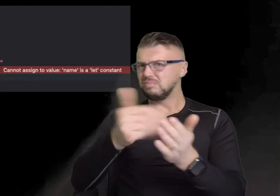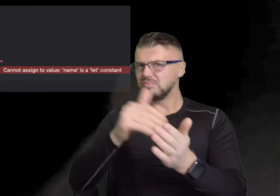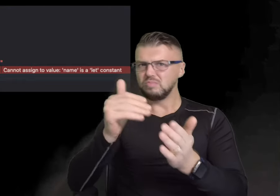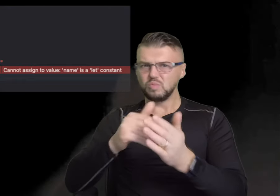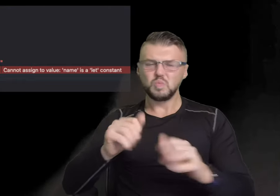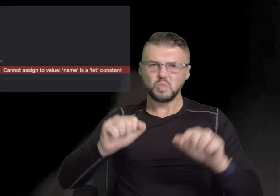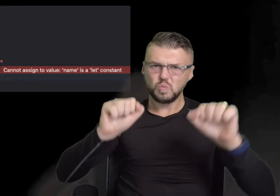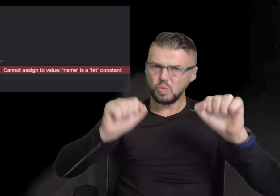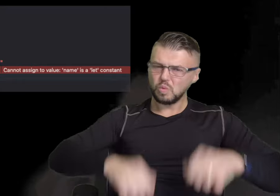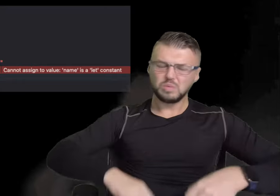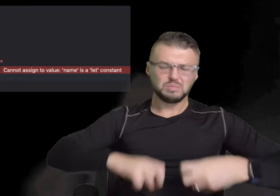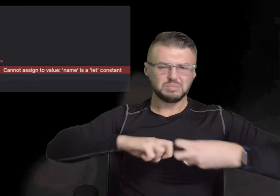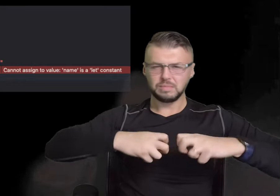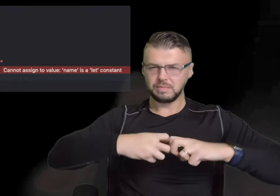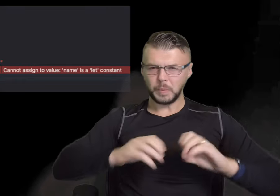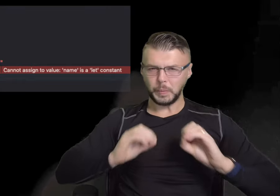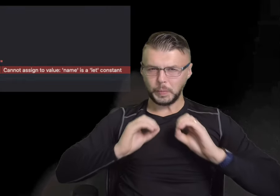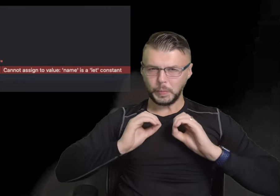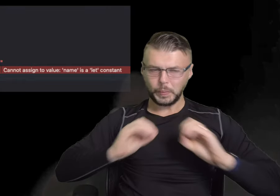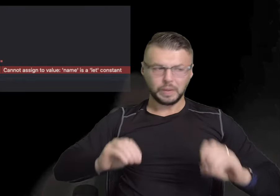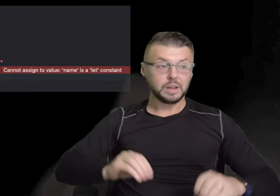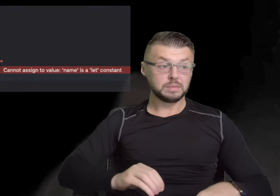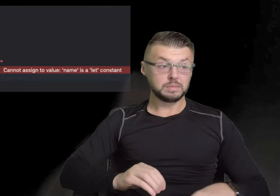it over and over again without any problems.